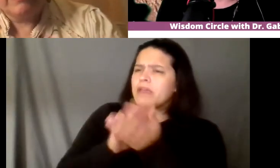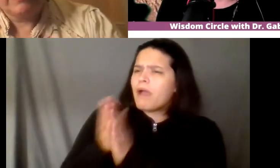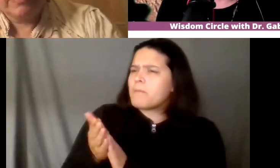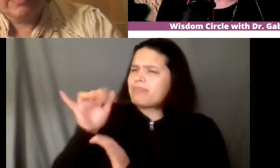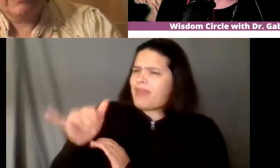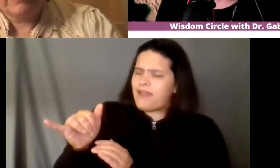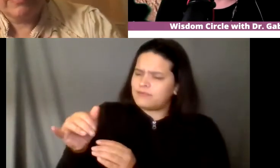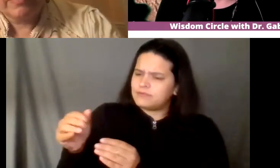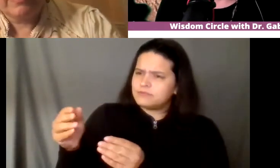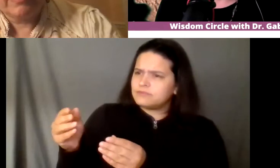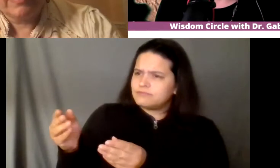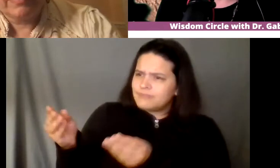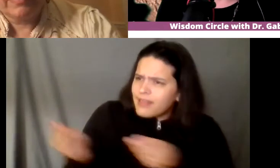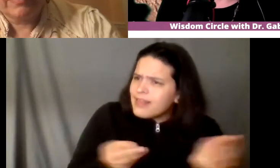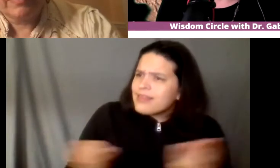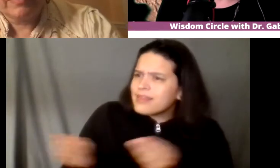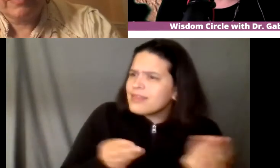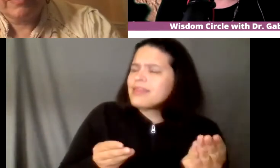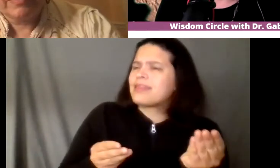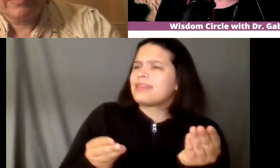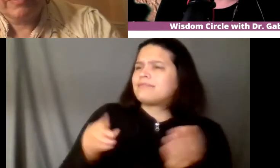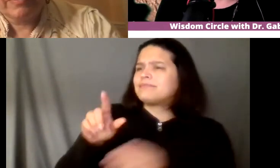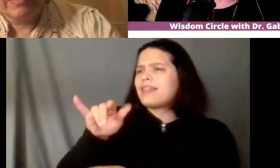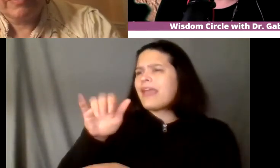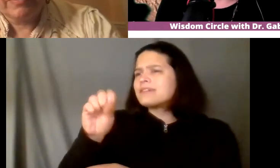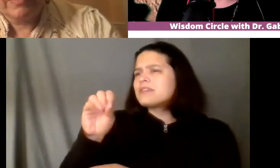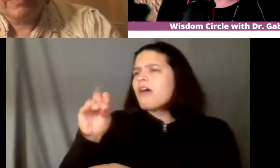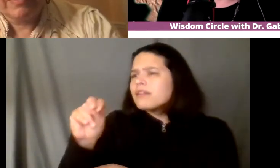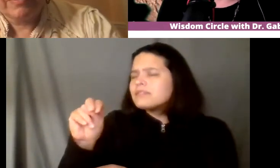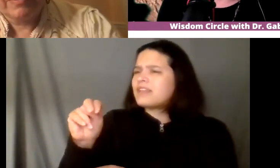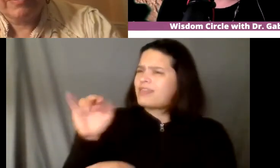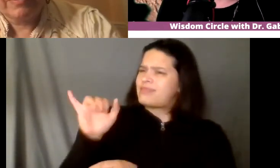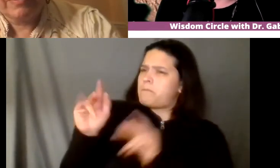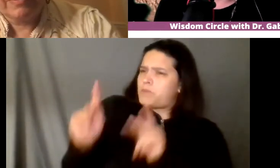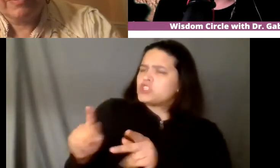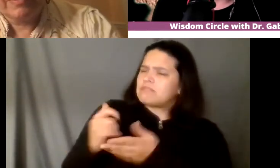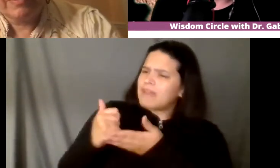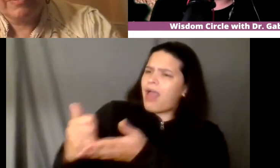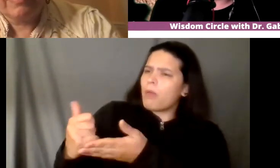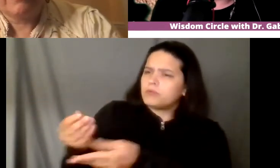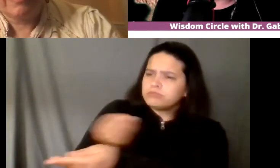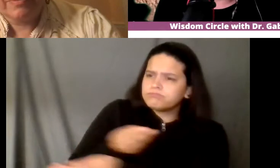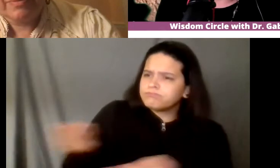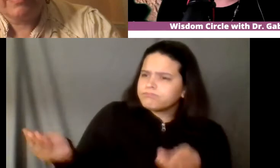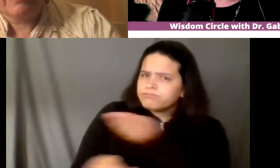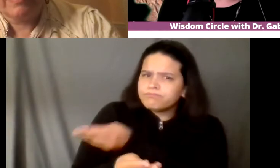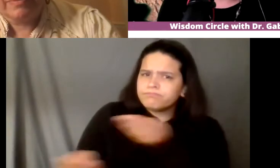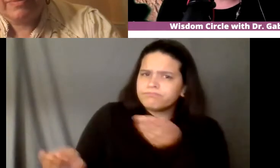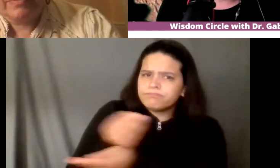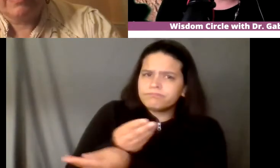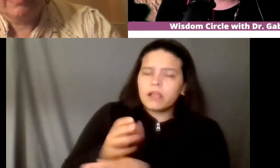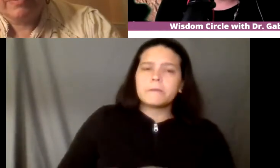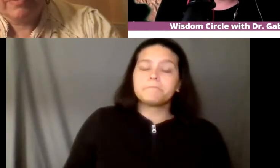from um site to site uh from